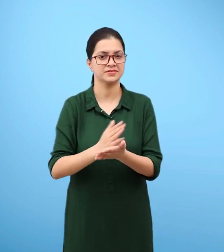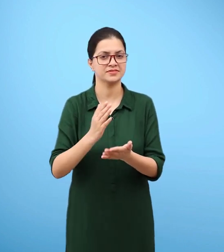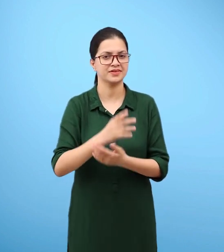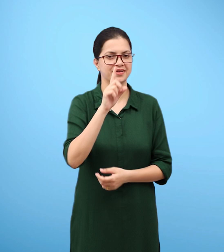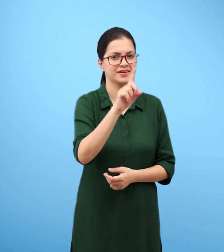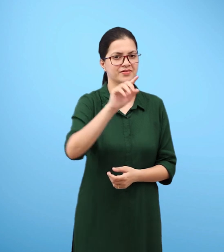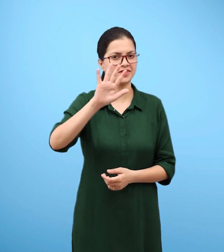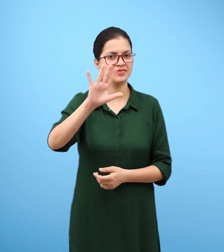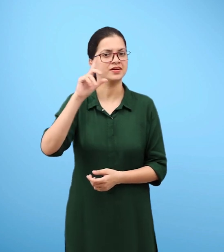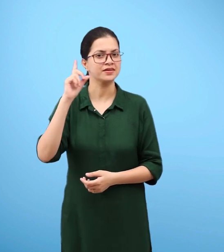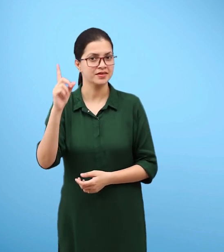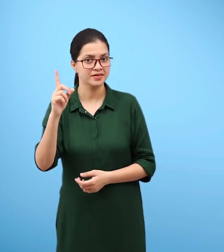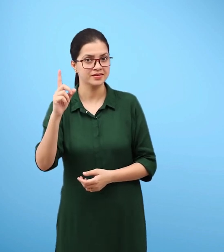Page 151